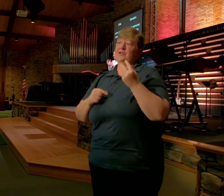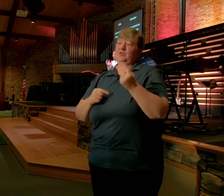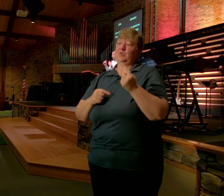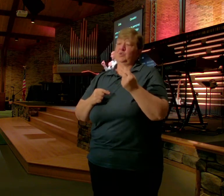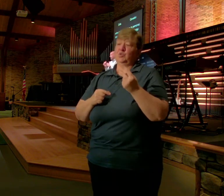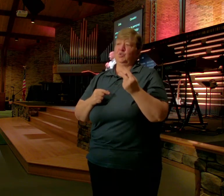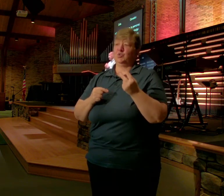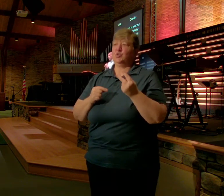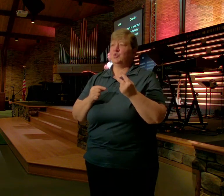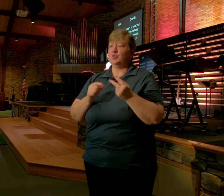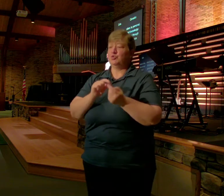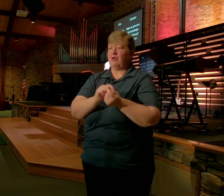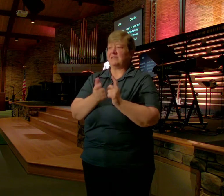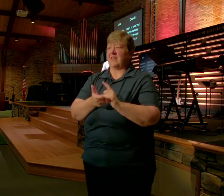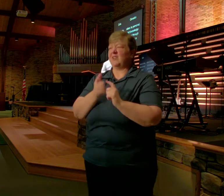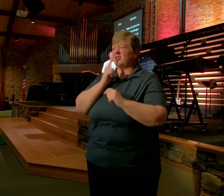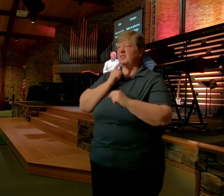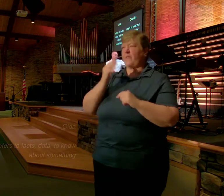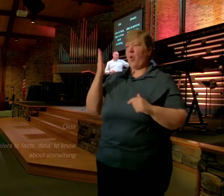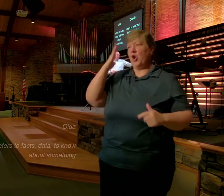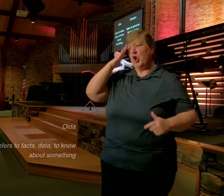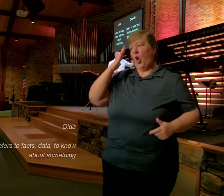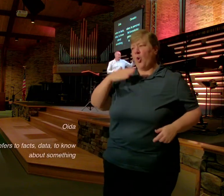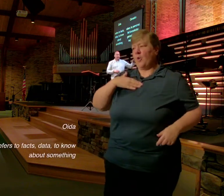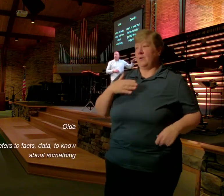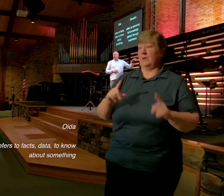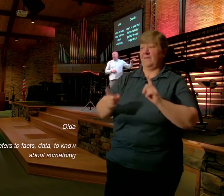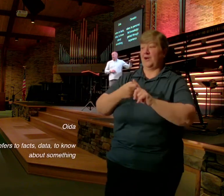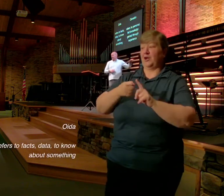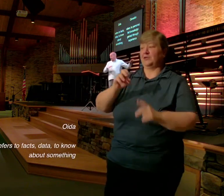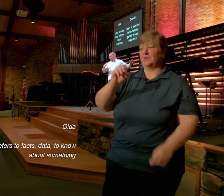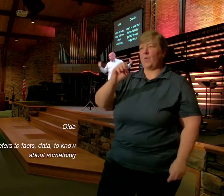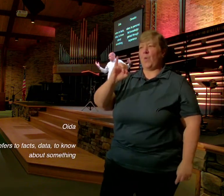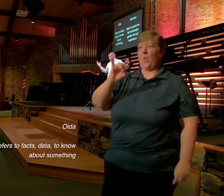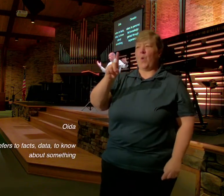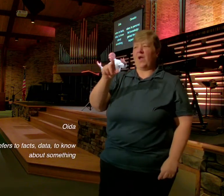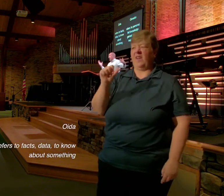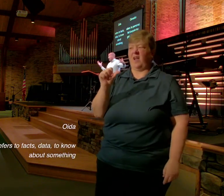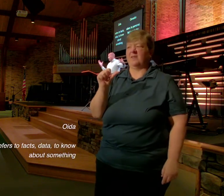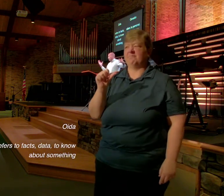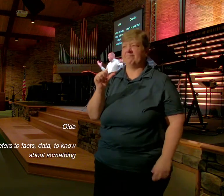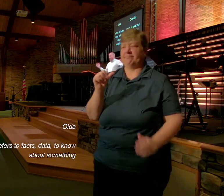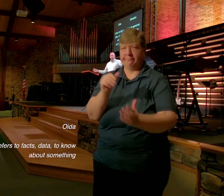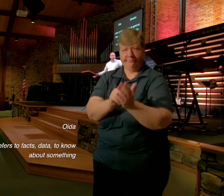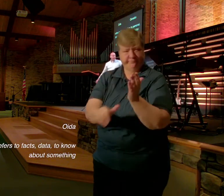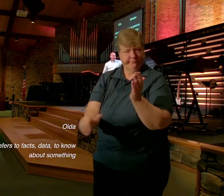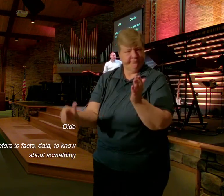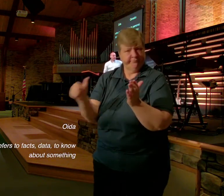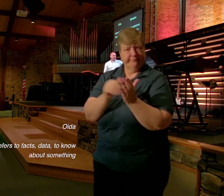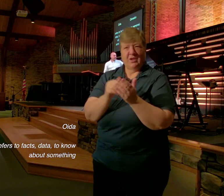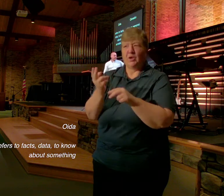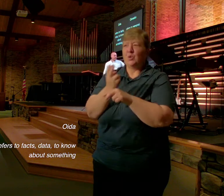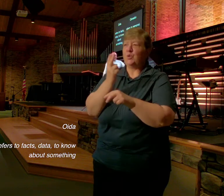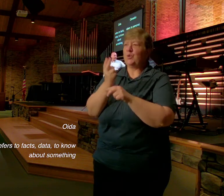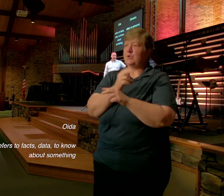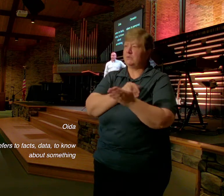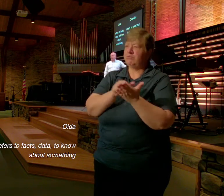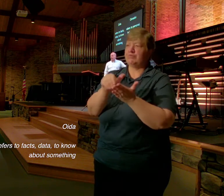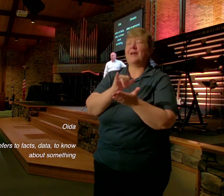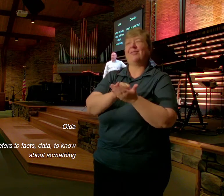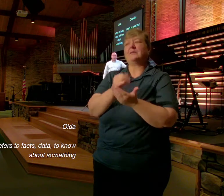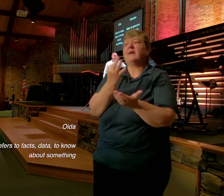English The first is Oida Okay That's used a lot And that refers to Facts